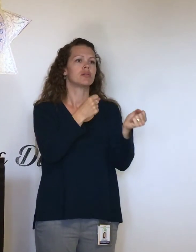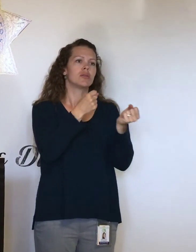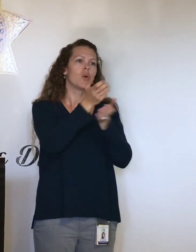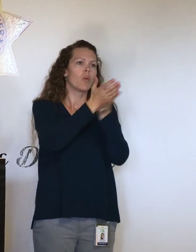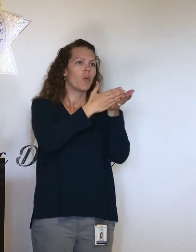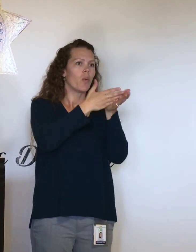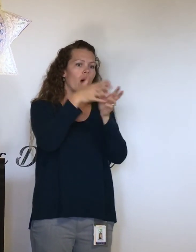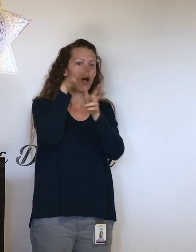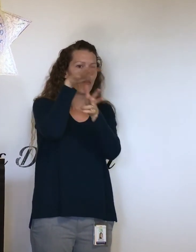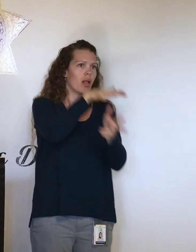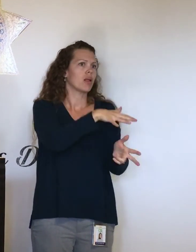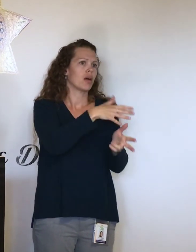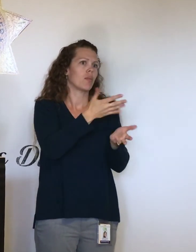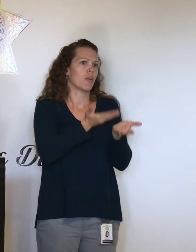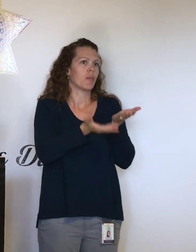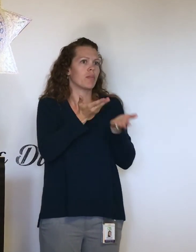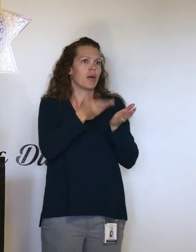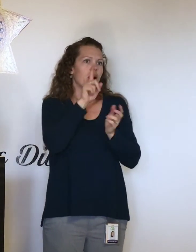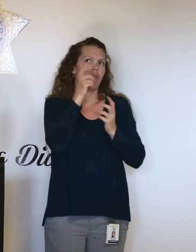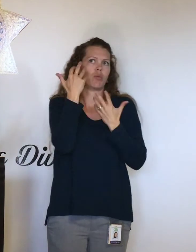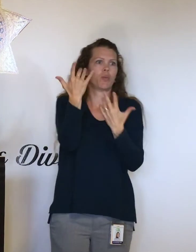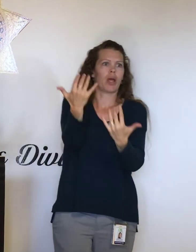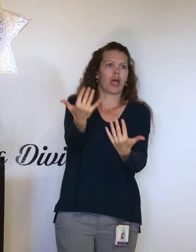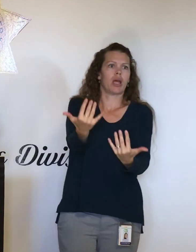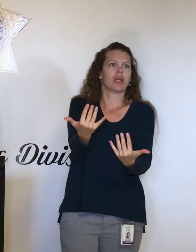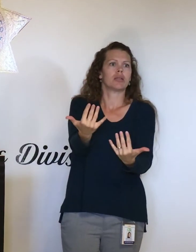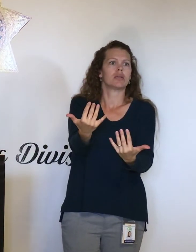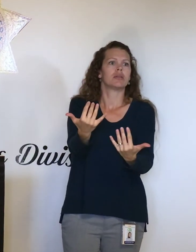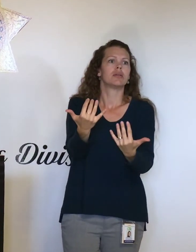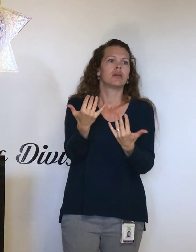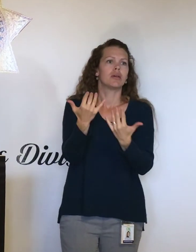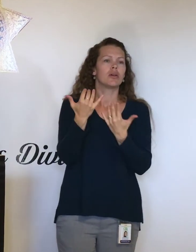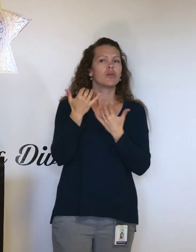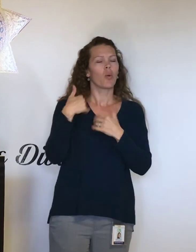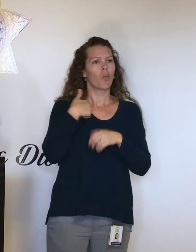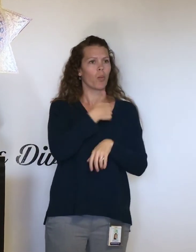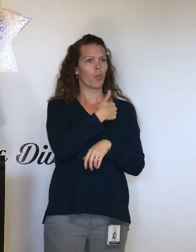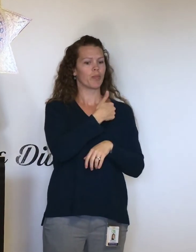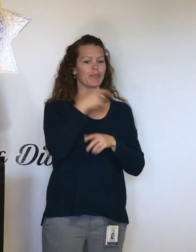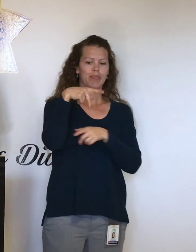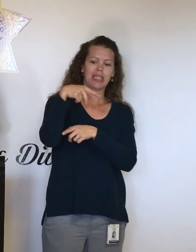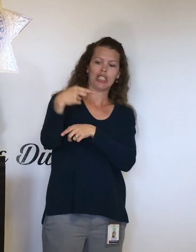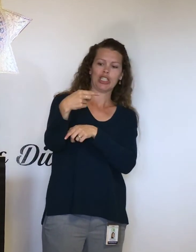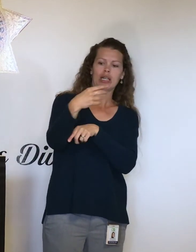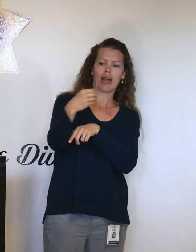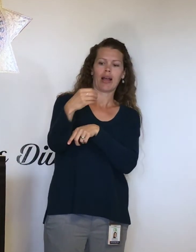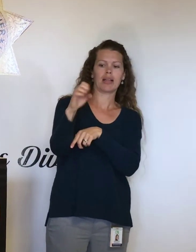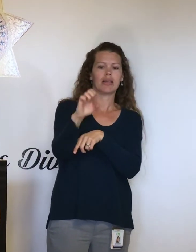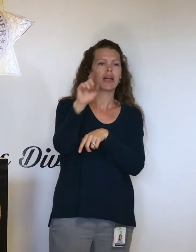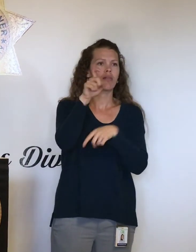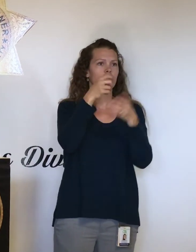weather conditions to actually restore the lines before we're actually able to do that.